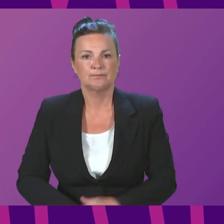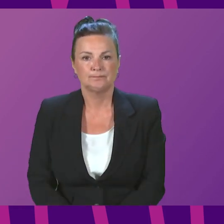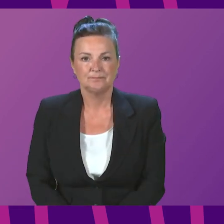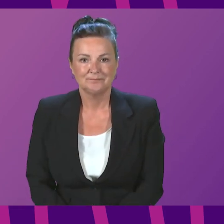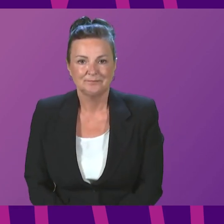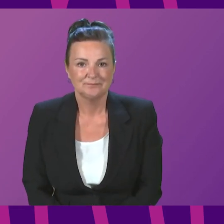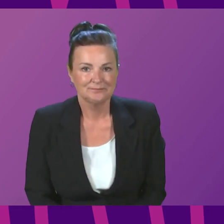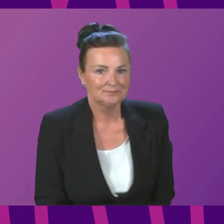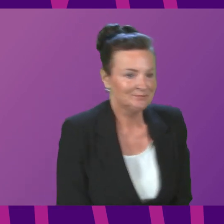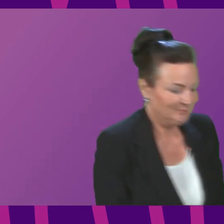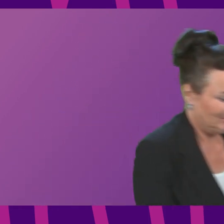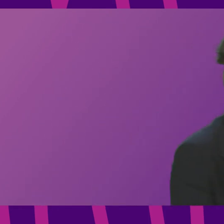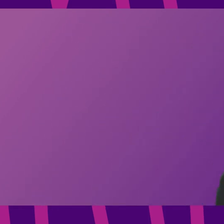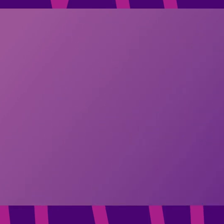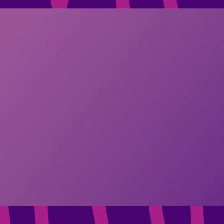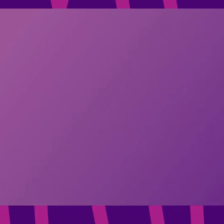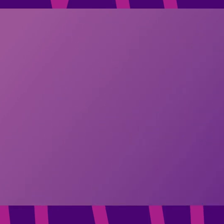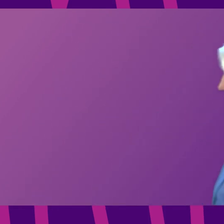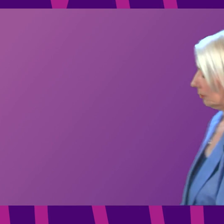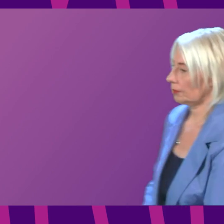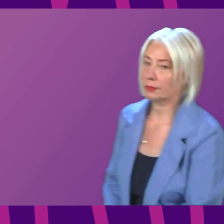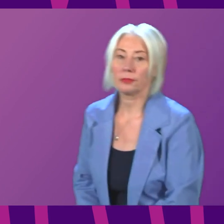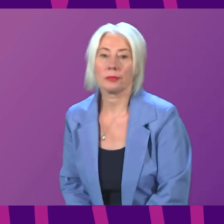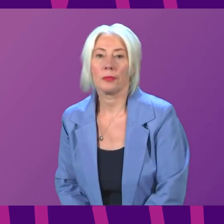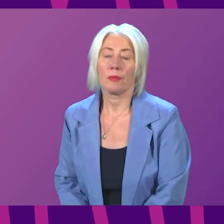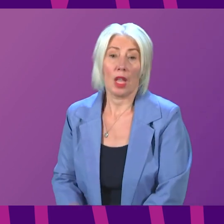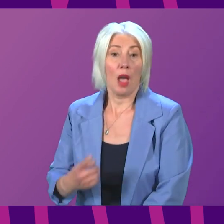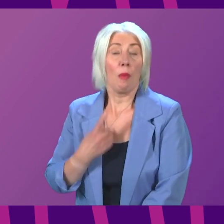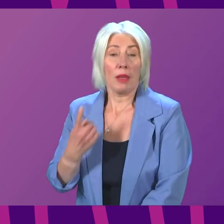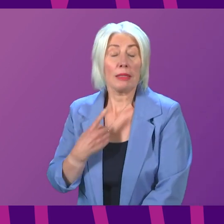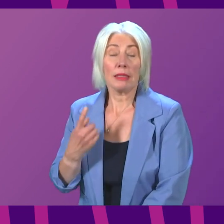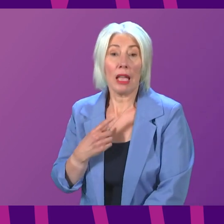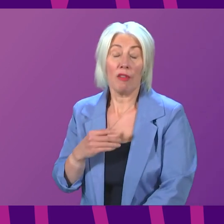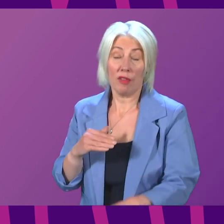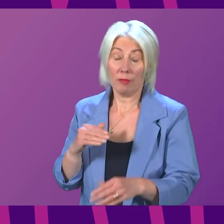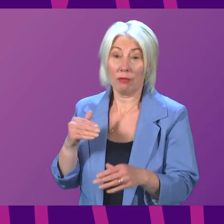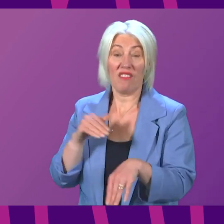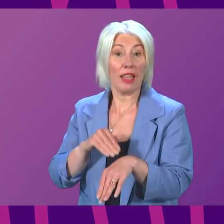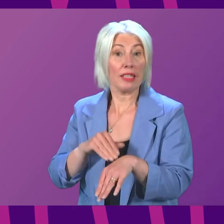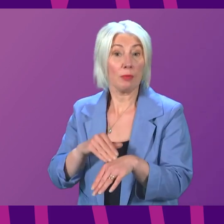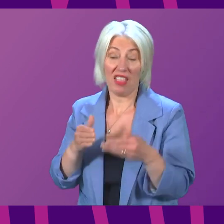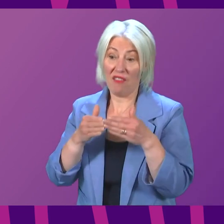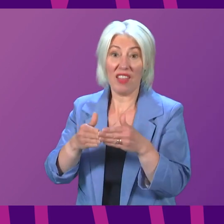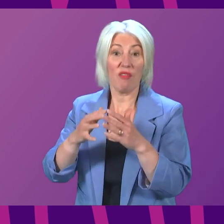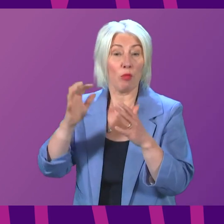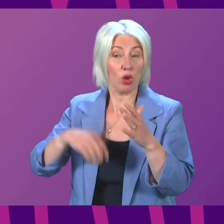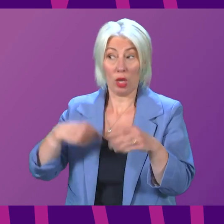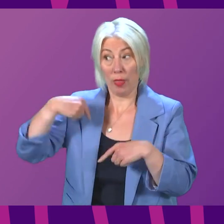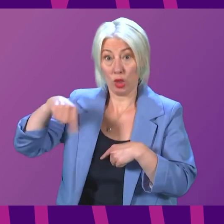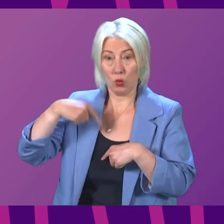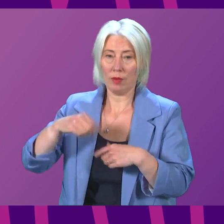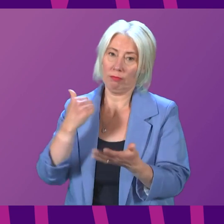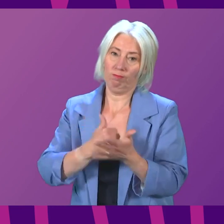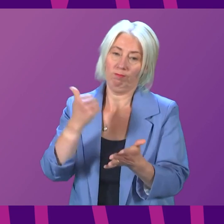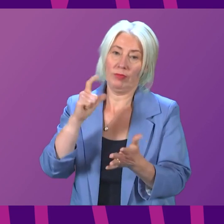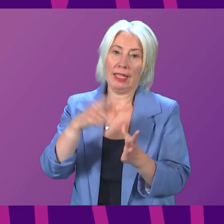Jenny Minto. Thank you, Presiding Officer. I was impacted by a ferry breakdown on Monday this week, but thanks to the excellent Calmac staff.